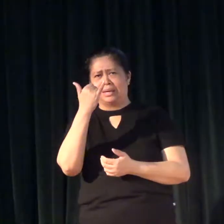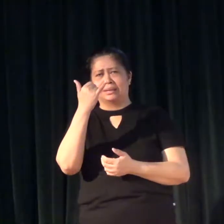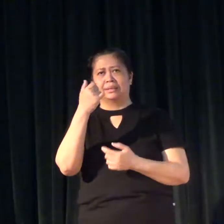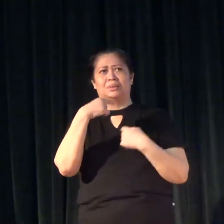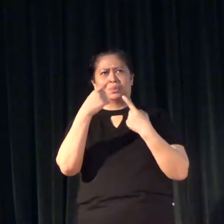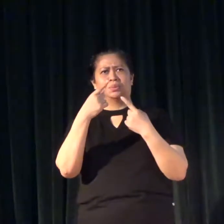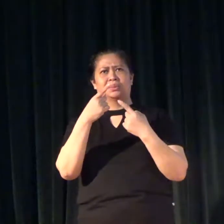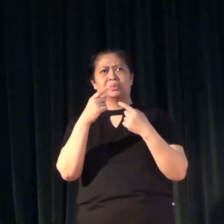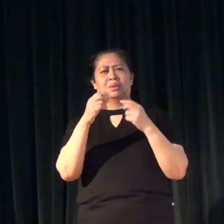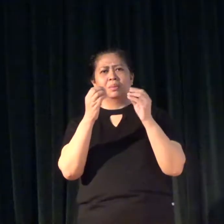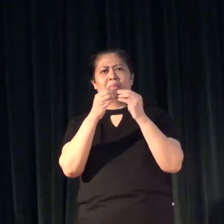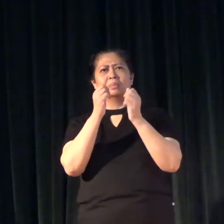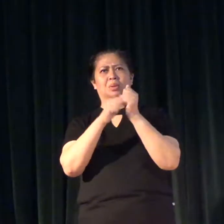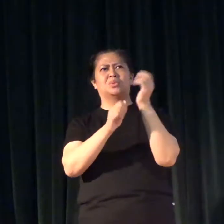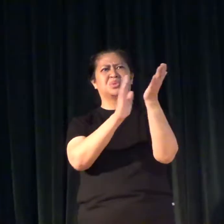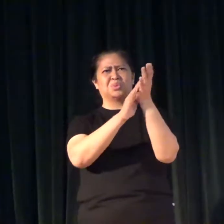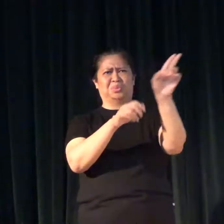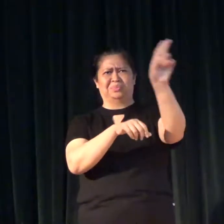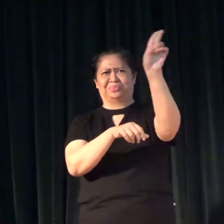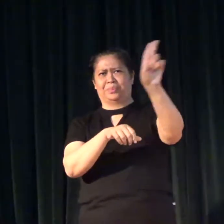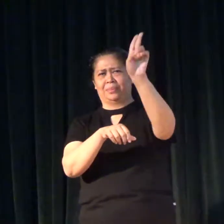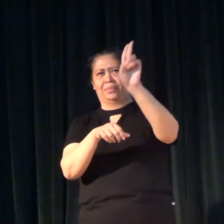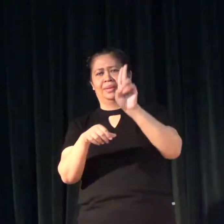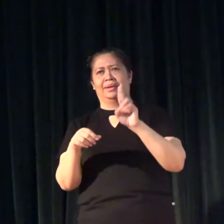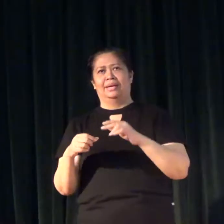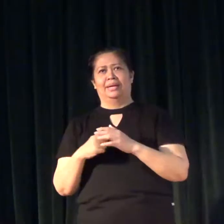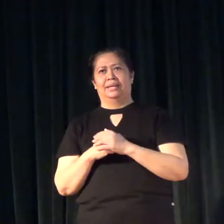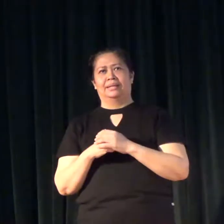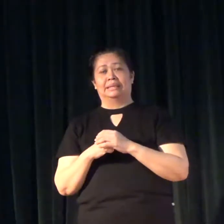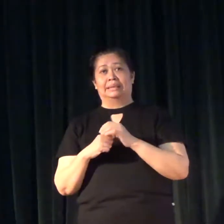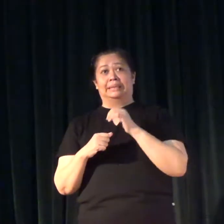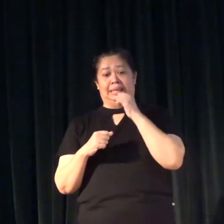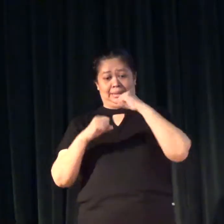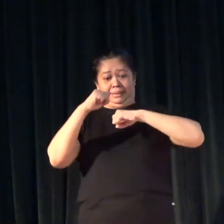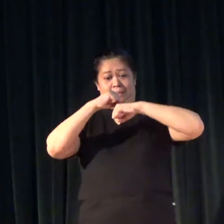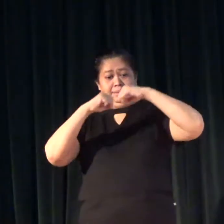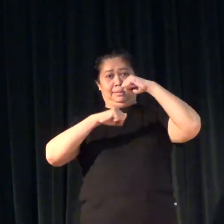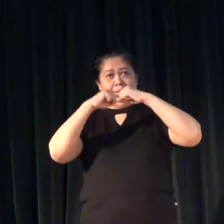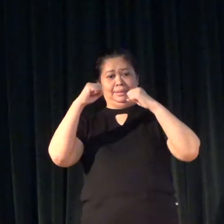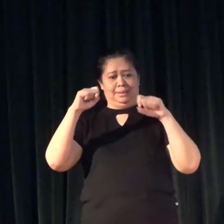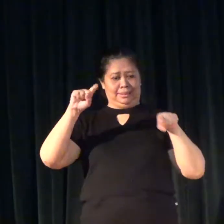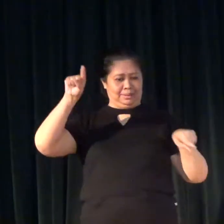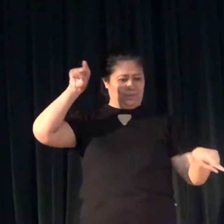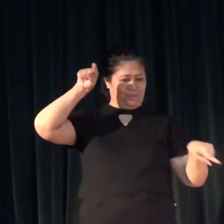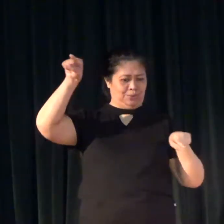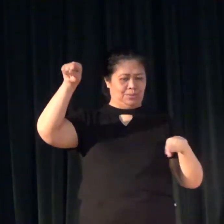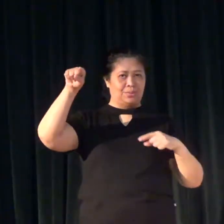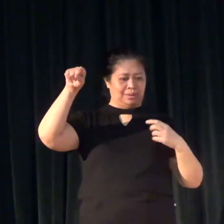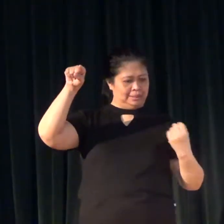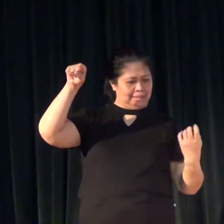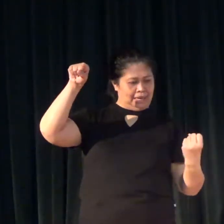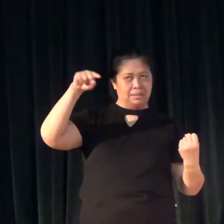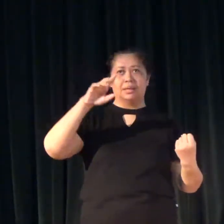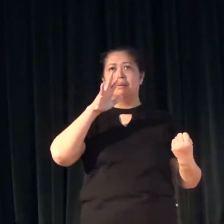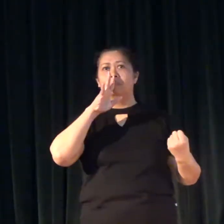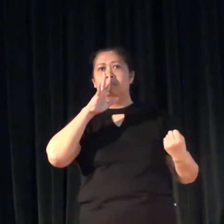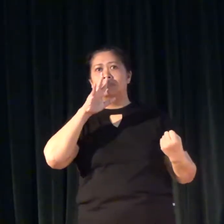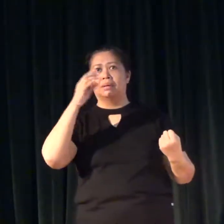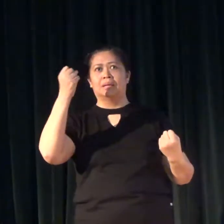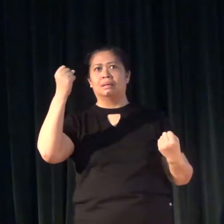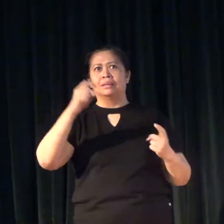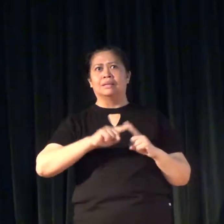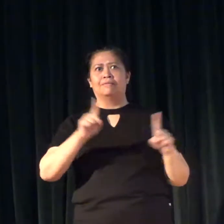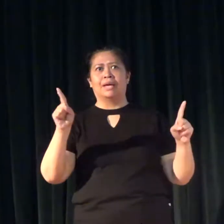used in more of most schools, the structure of the two languages are different. Sign